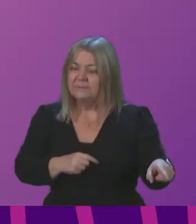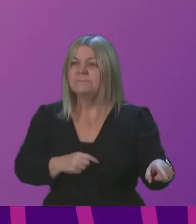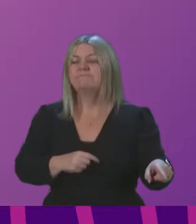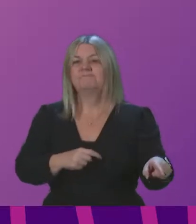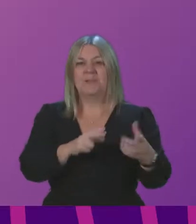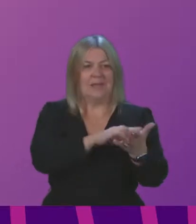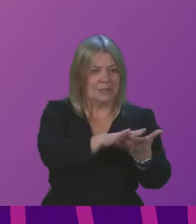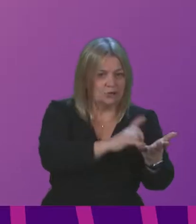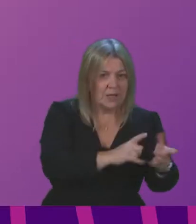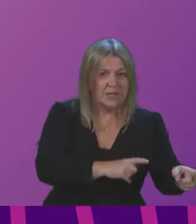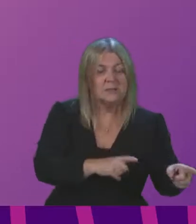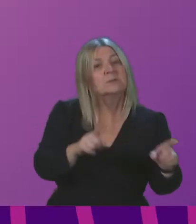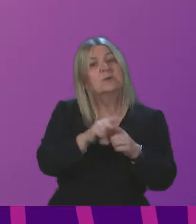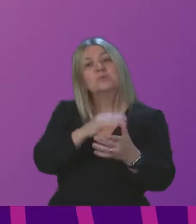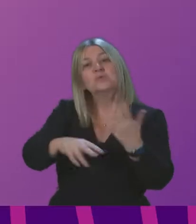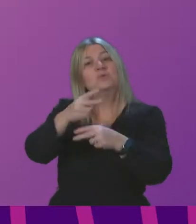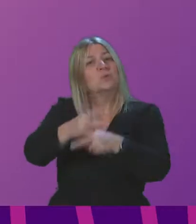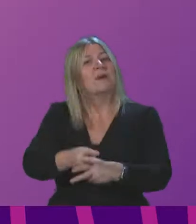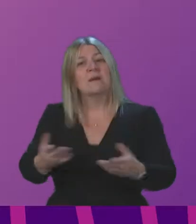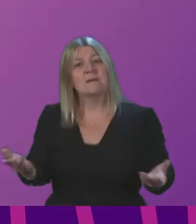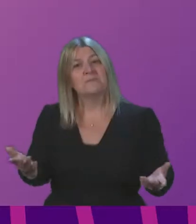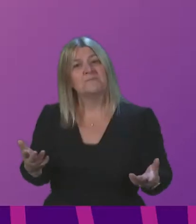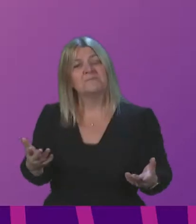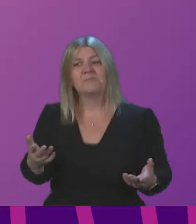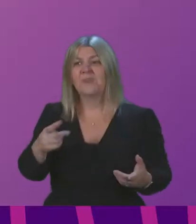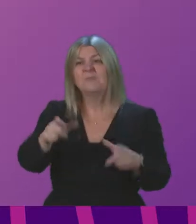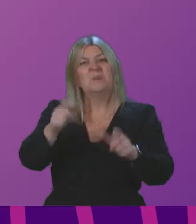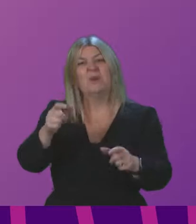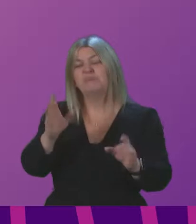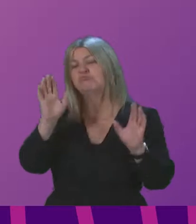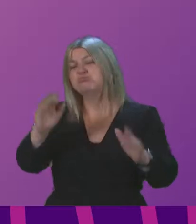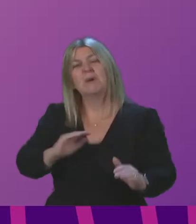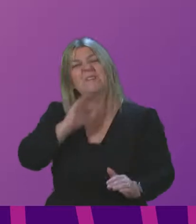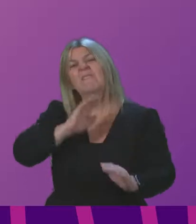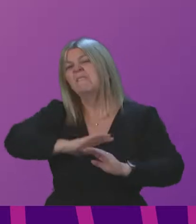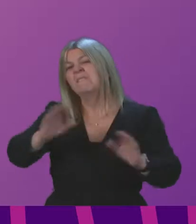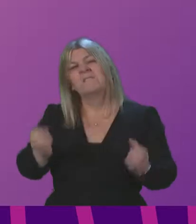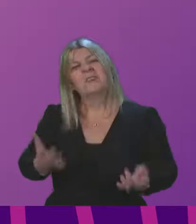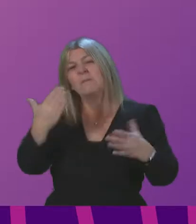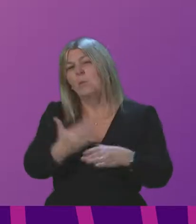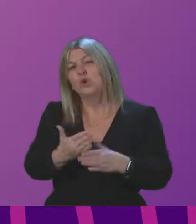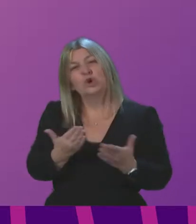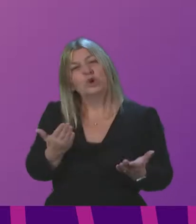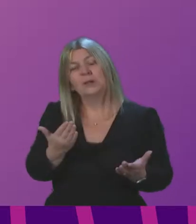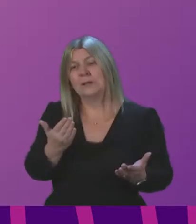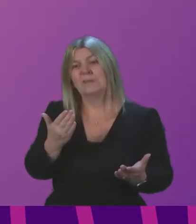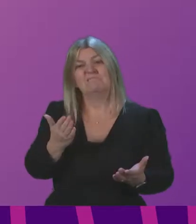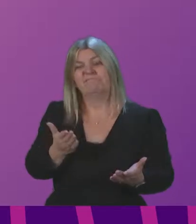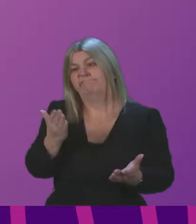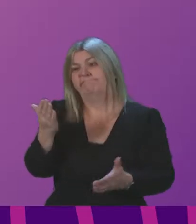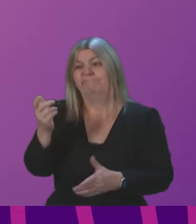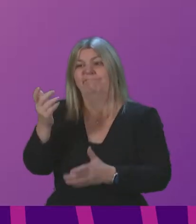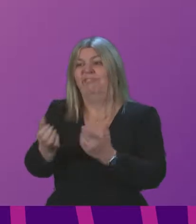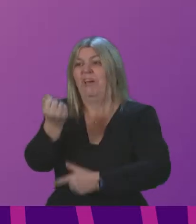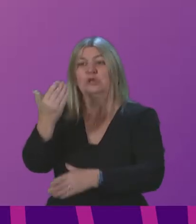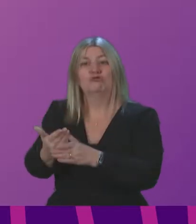care. Vacancies are increasing, as people leave for other jobs, in hospitality and retail, because the pay in social care is so